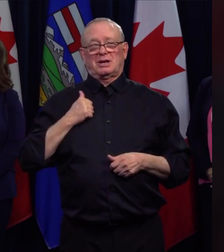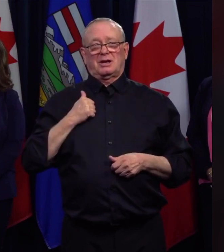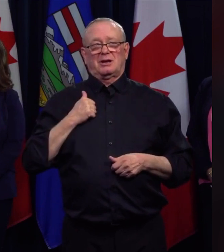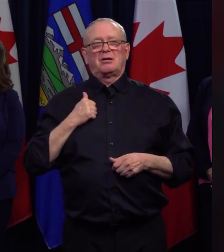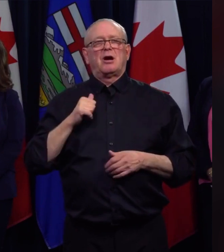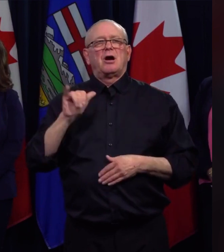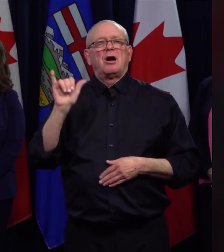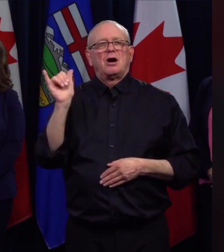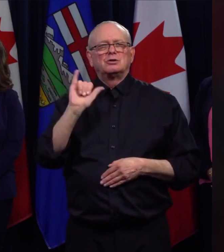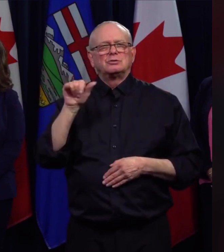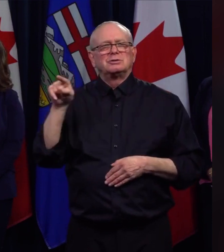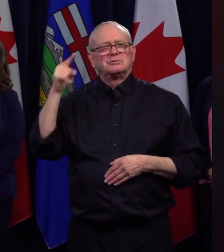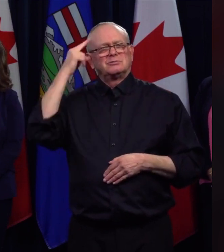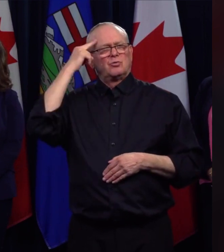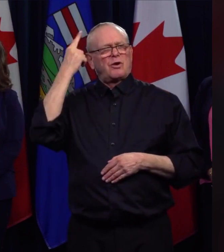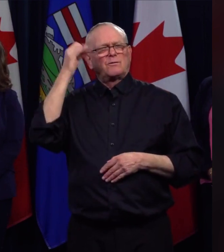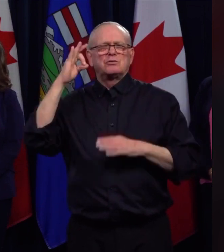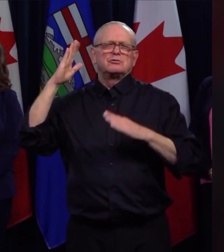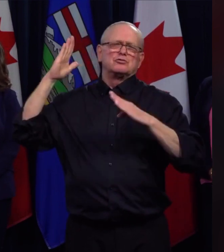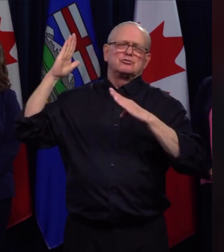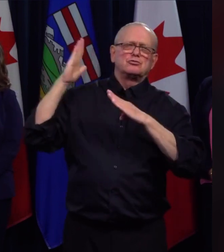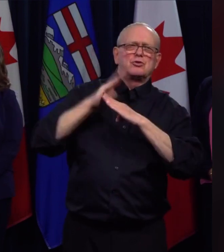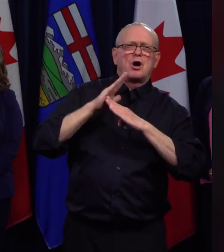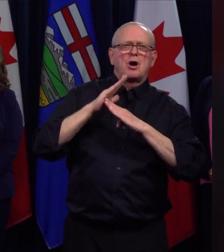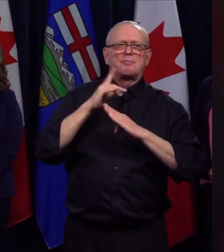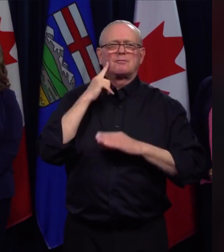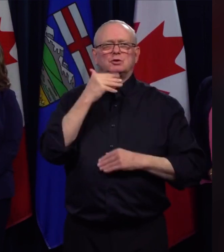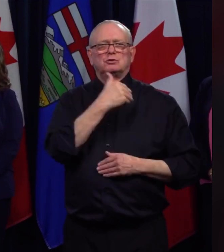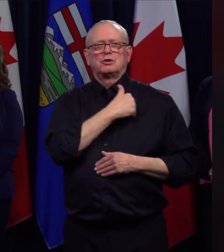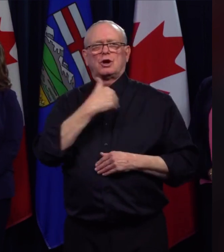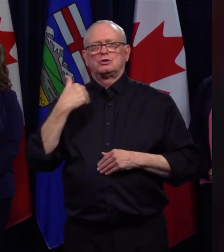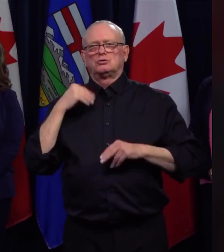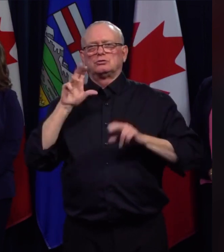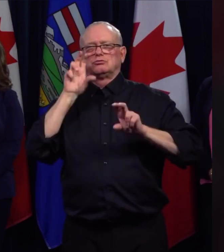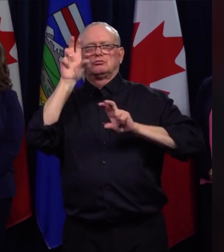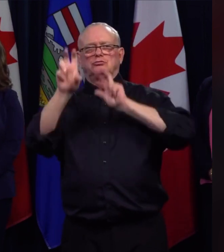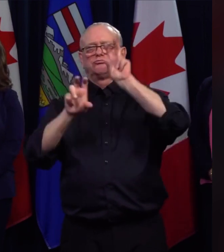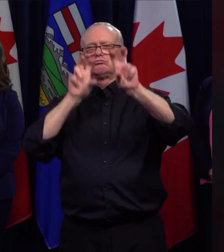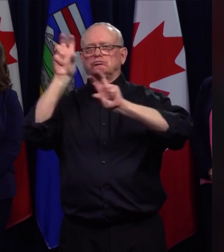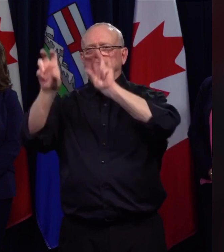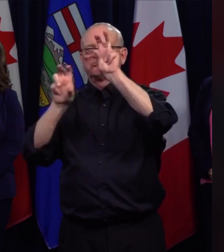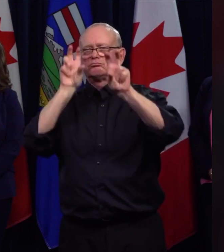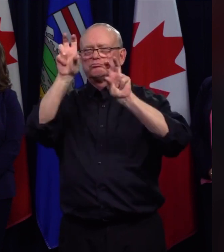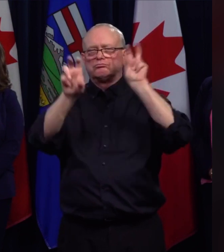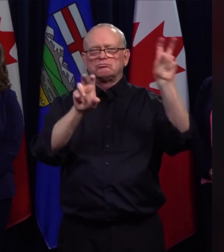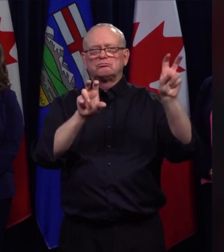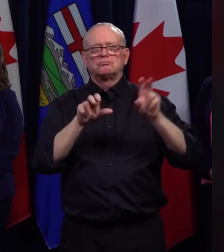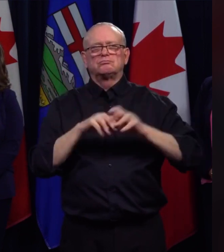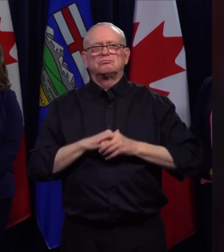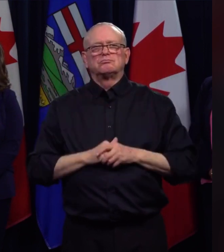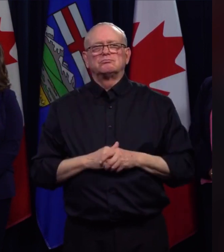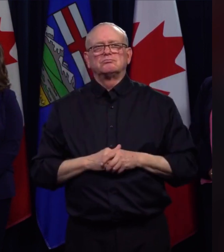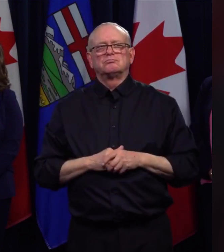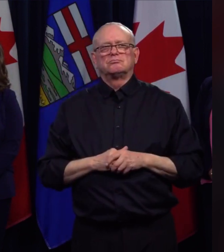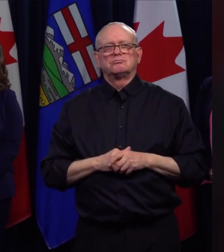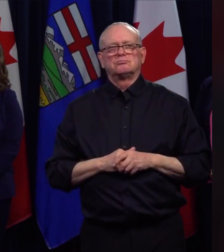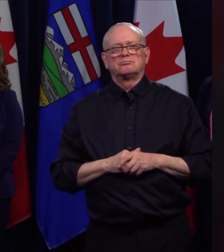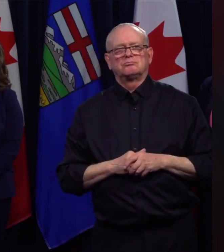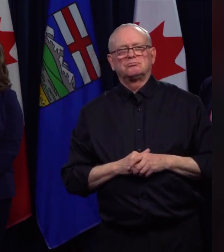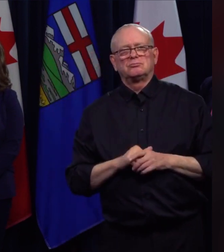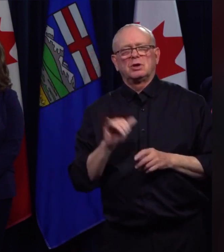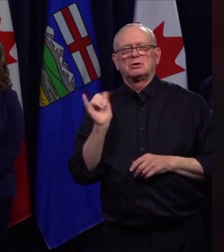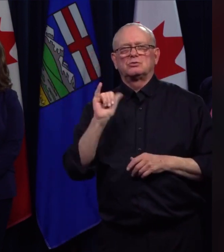company on the Toronto Stock Exchange. I want to thank all of these outstanding people for stepping up during this time of great adversity